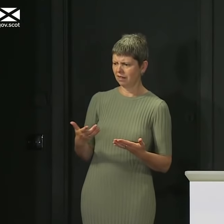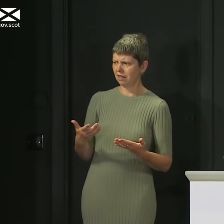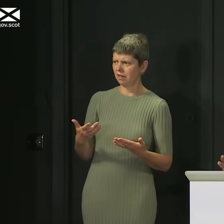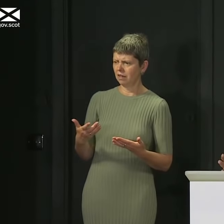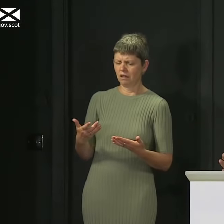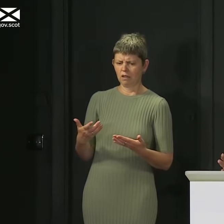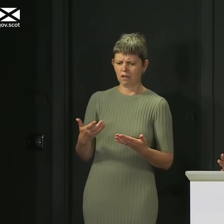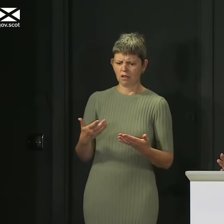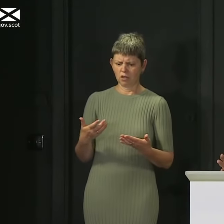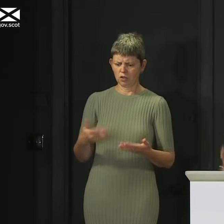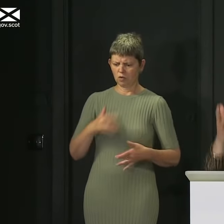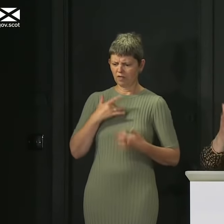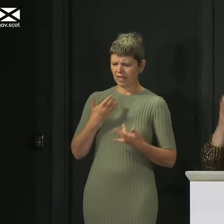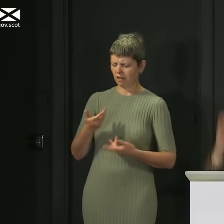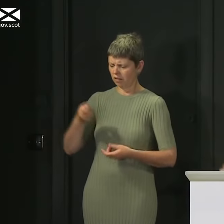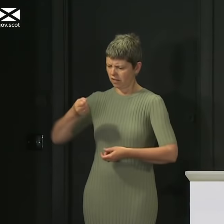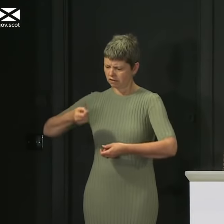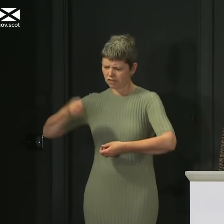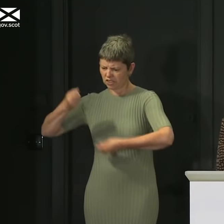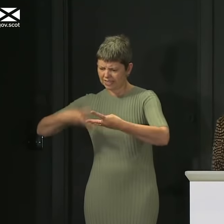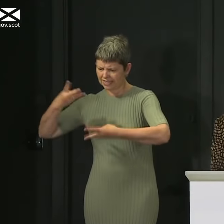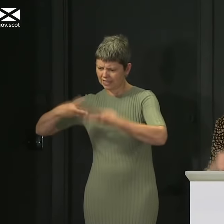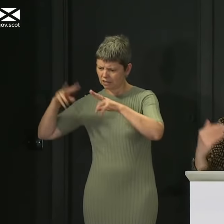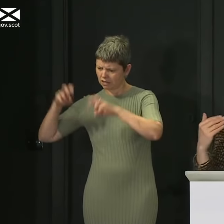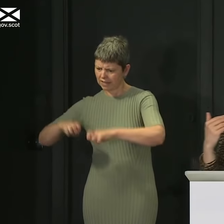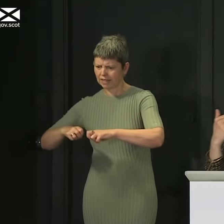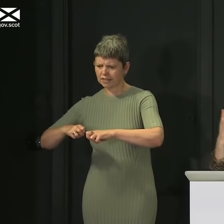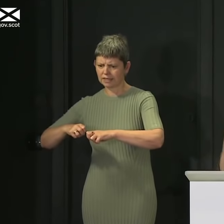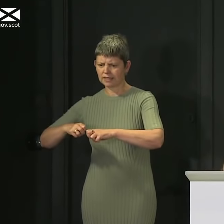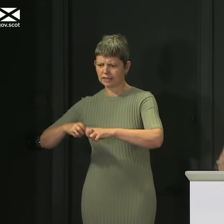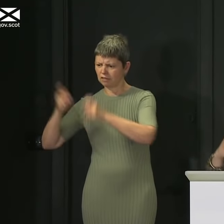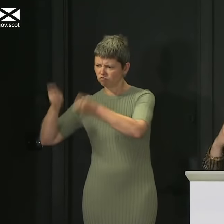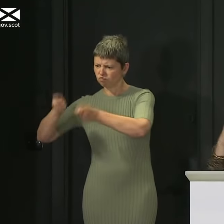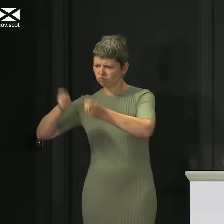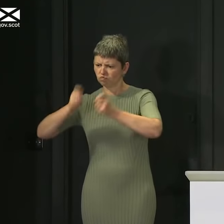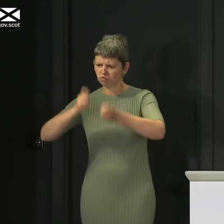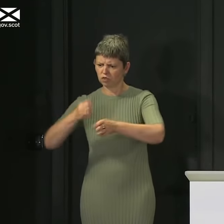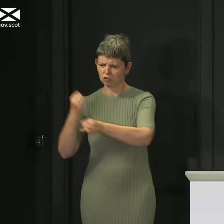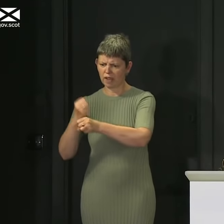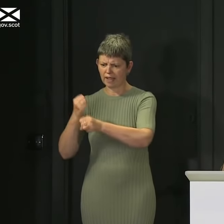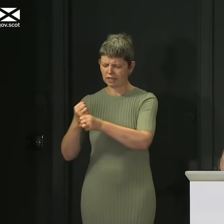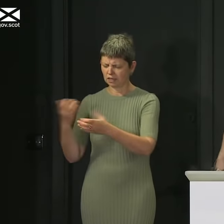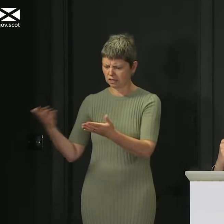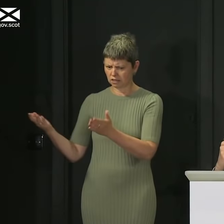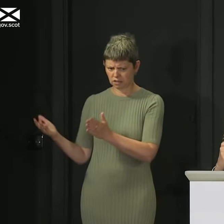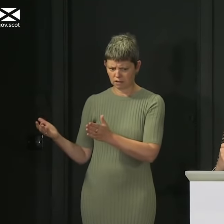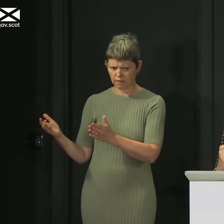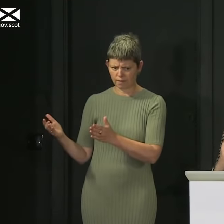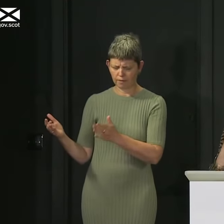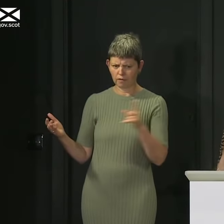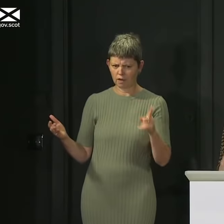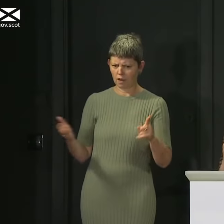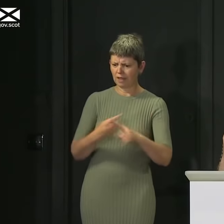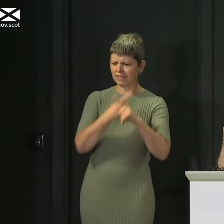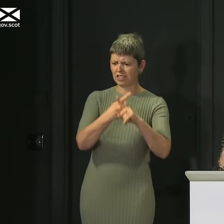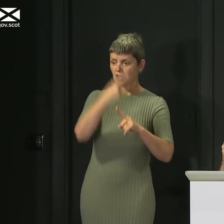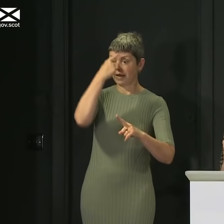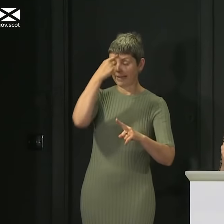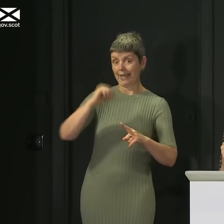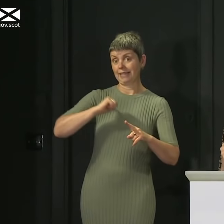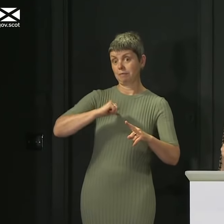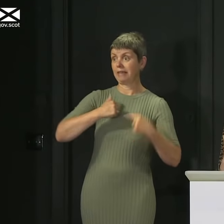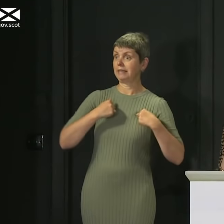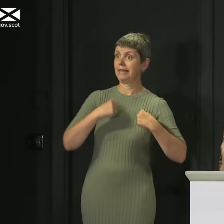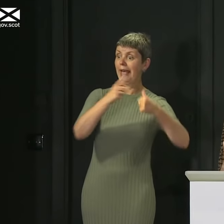at home right now, or in George Square in Glasgow, and you have results that are below what your teacher thought you should get, you are going to